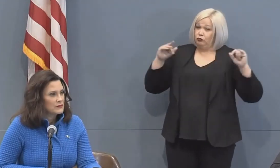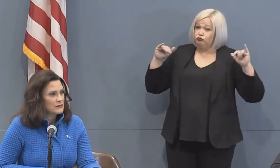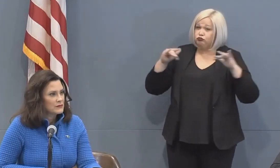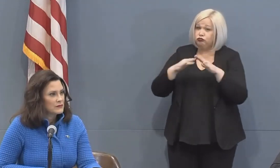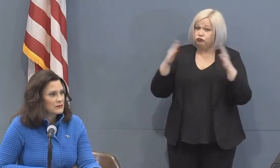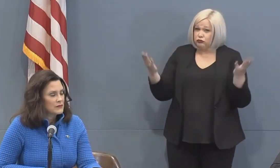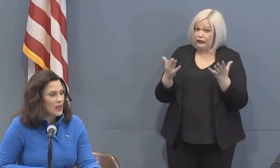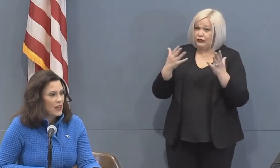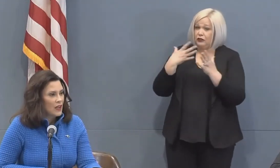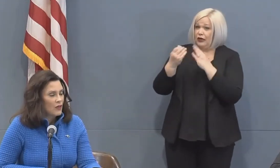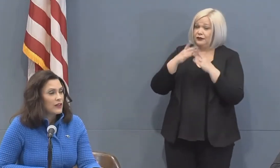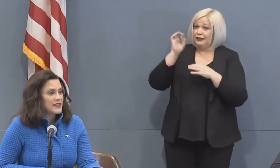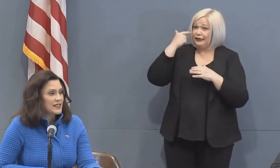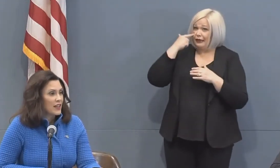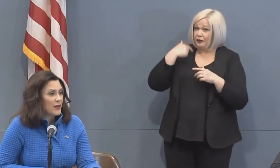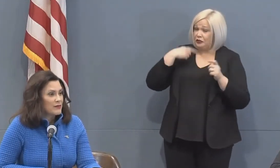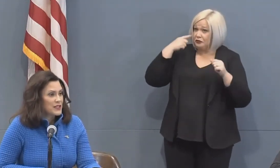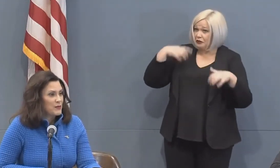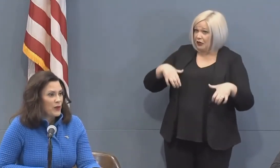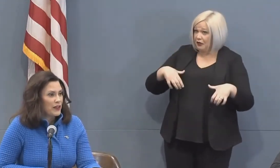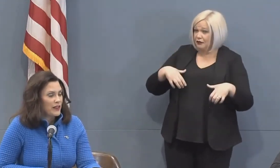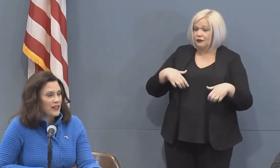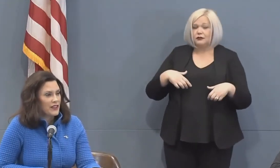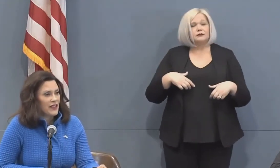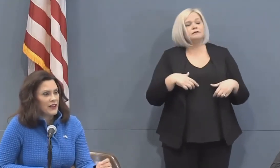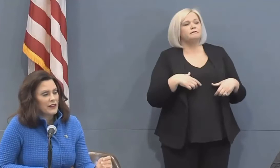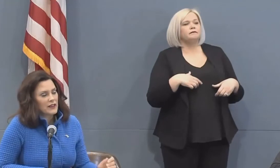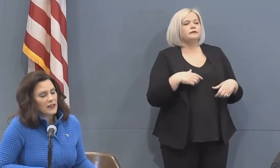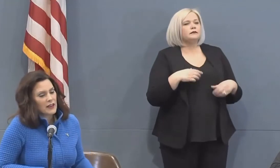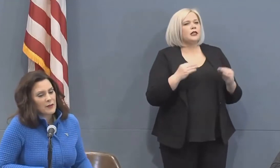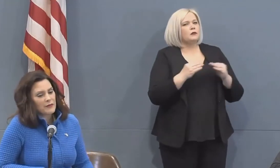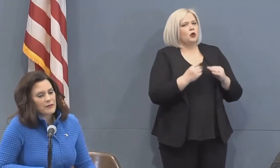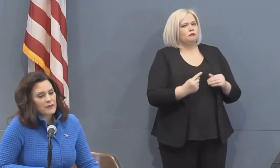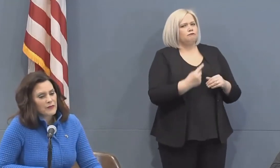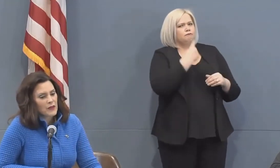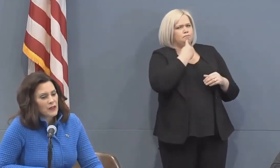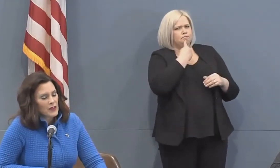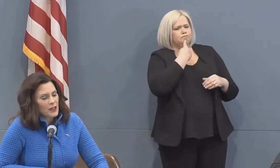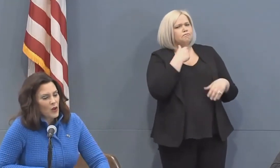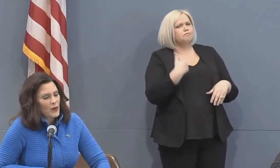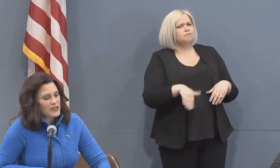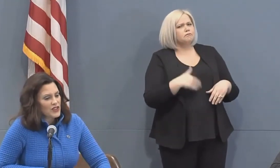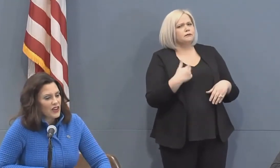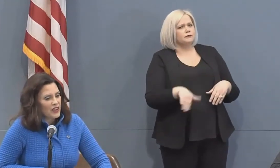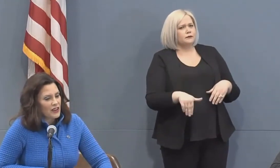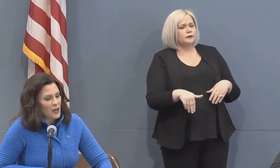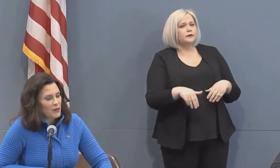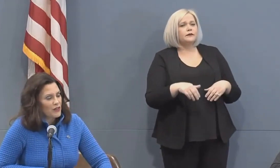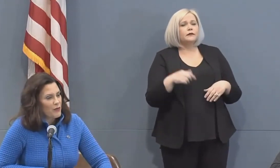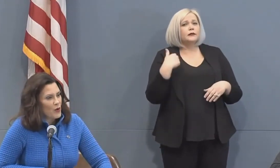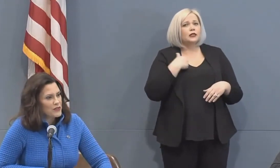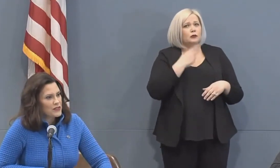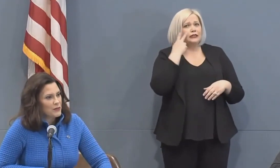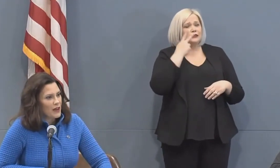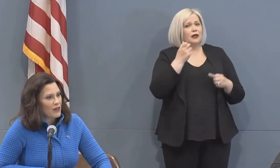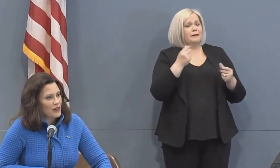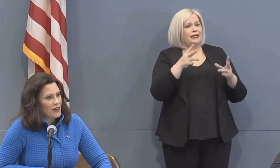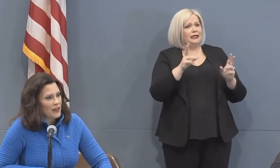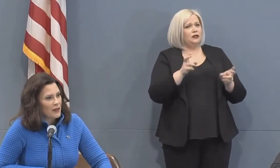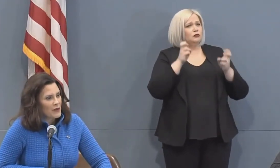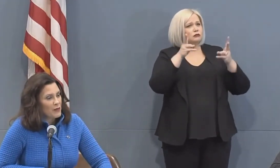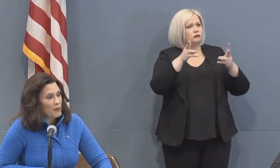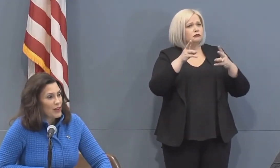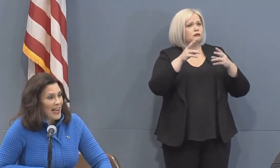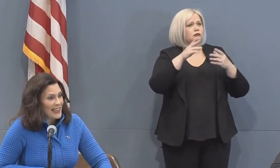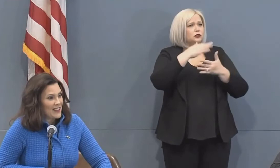today outside the capitol well as I said I'm disappointed I think that um you know we saw a number of posts about